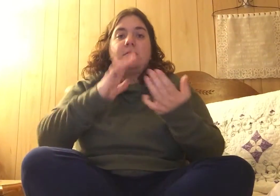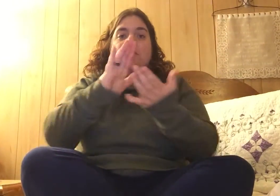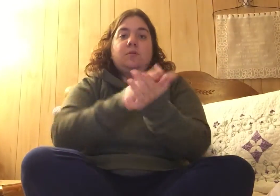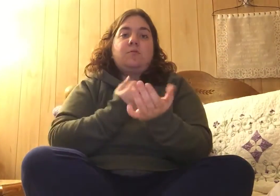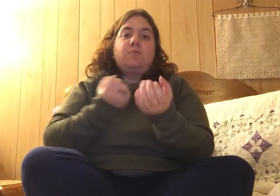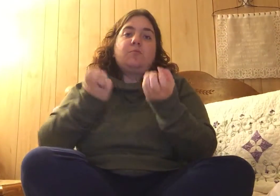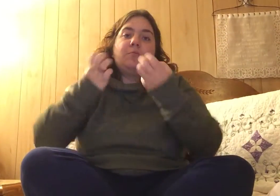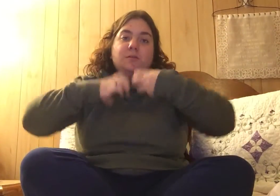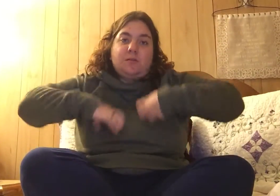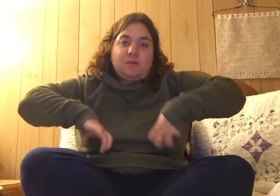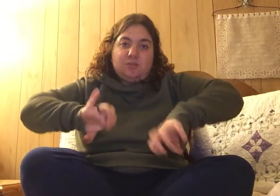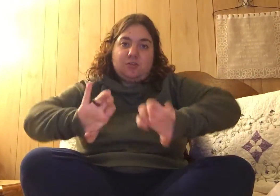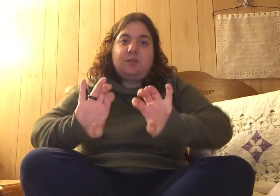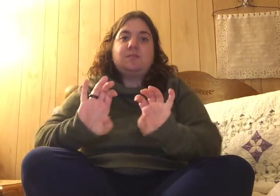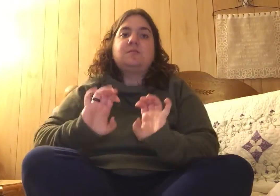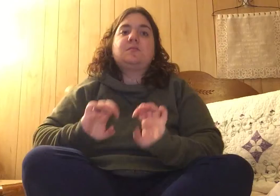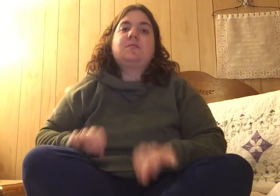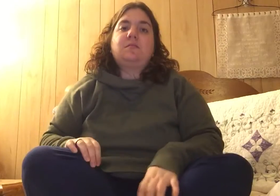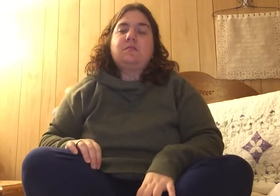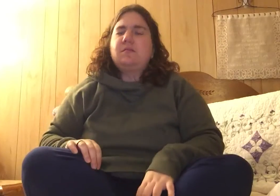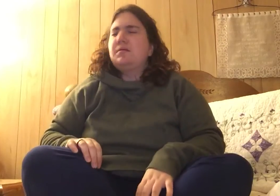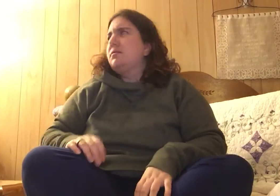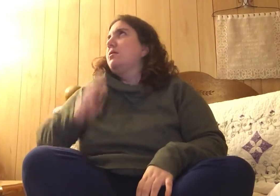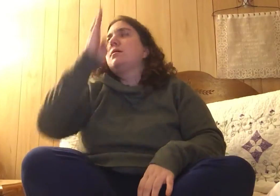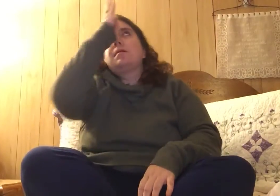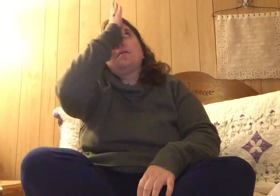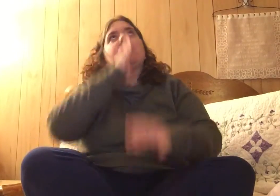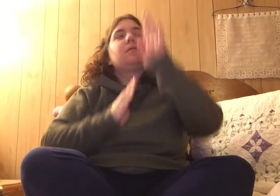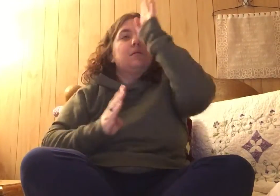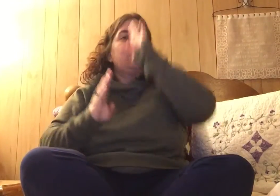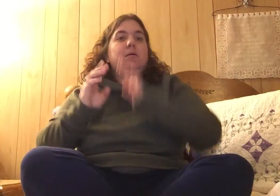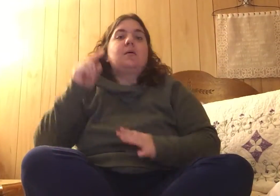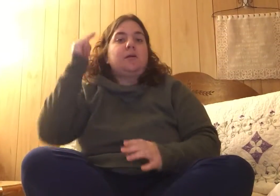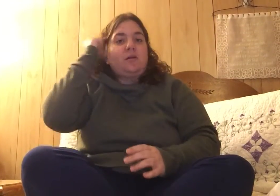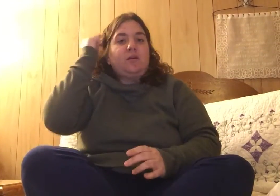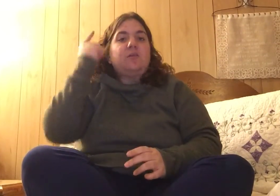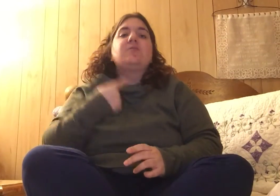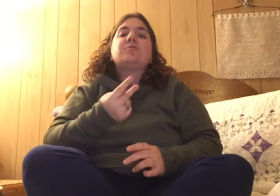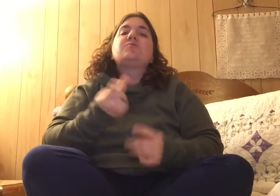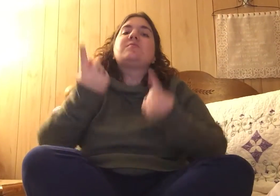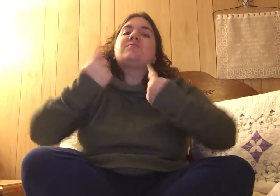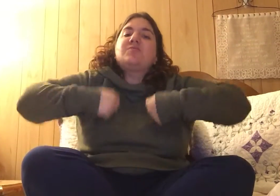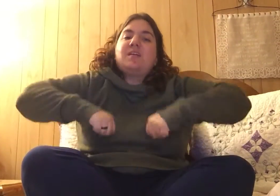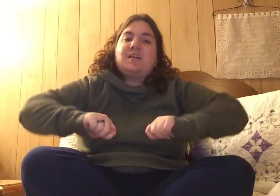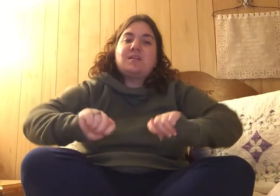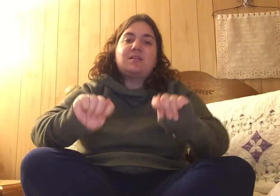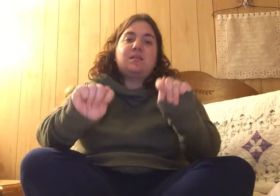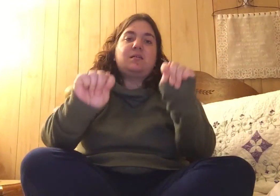We took a chance, God knows we tried.